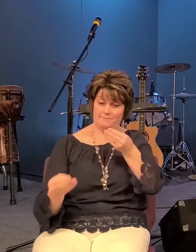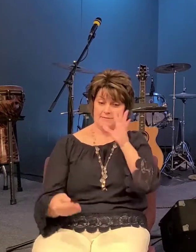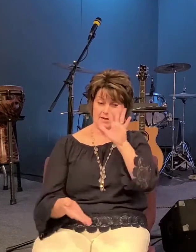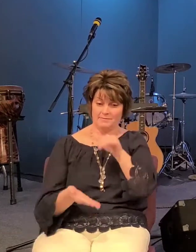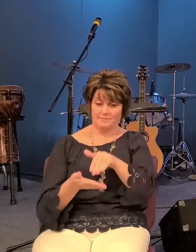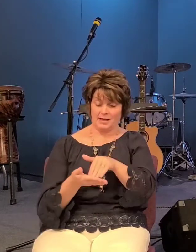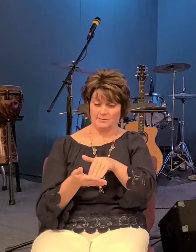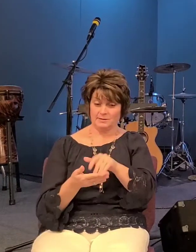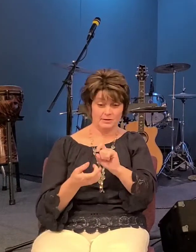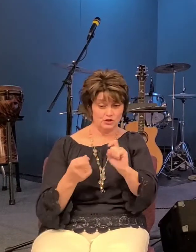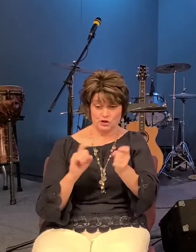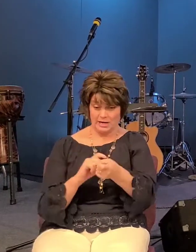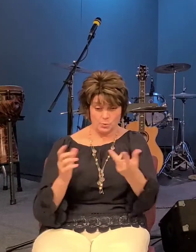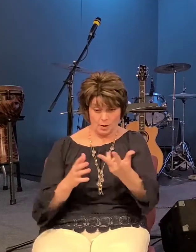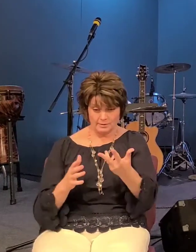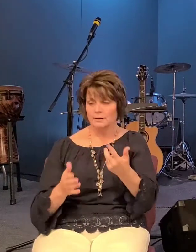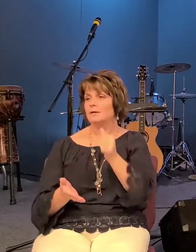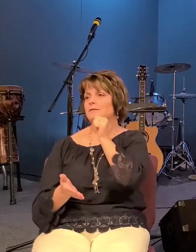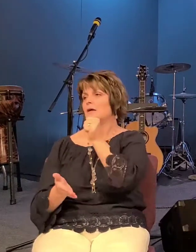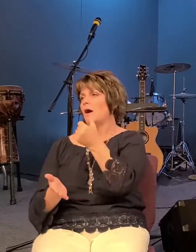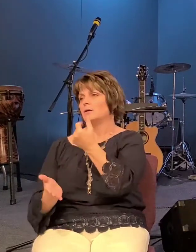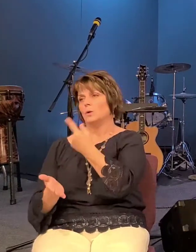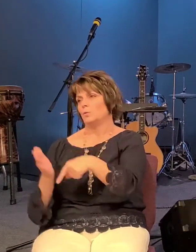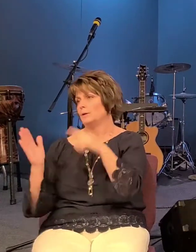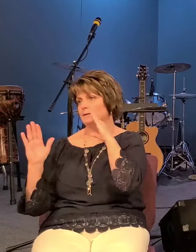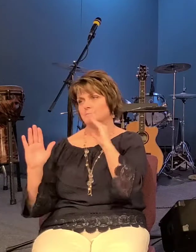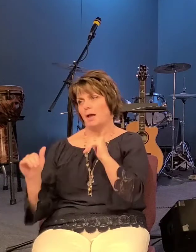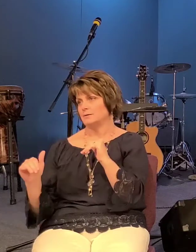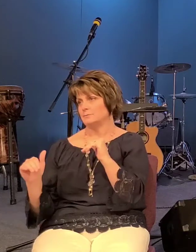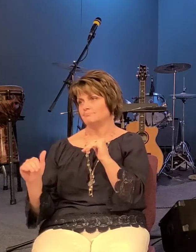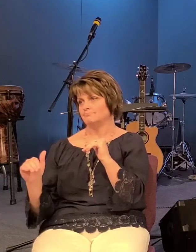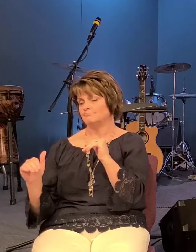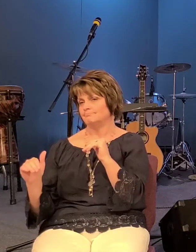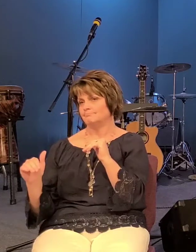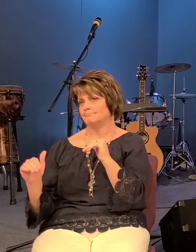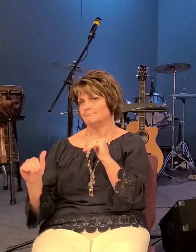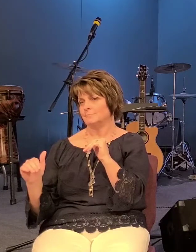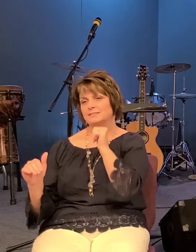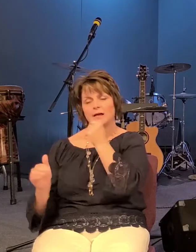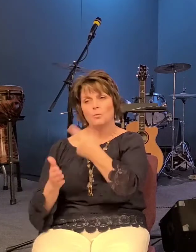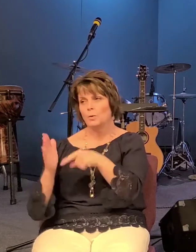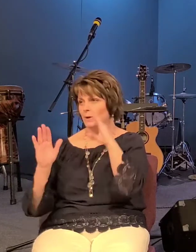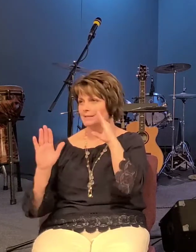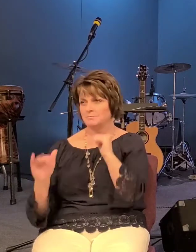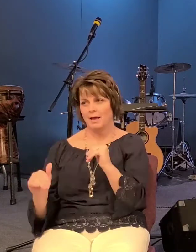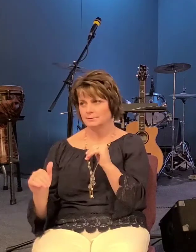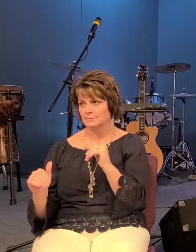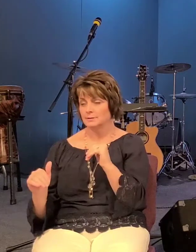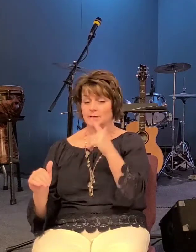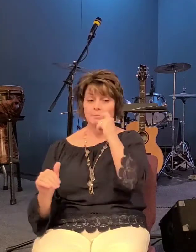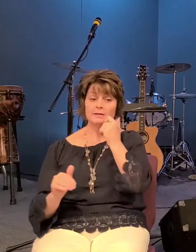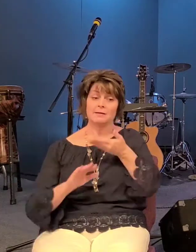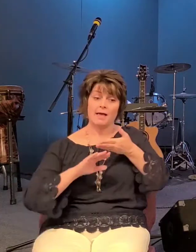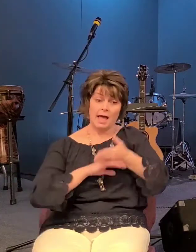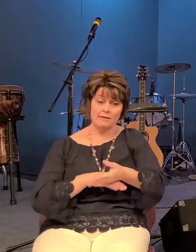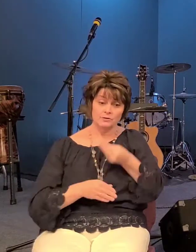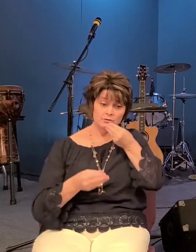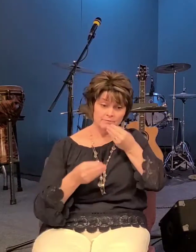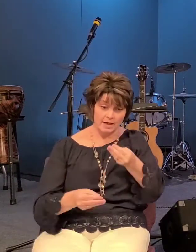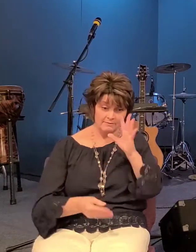from this point forward jesus would start talking about his death and his reason for coming